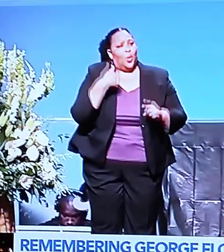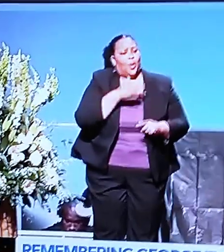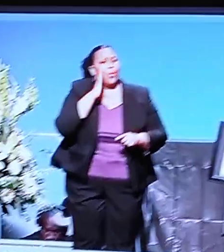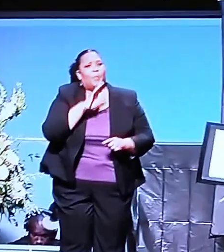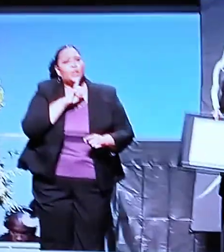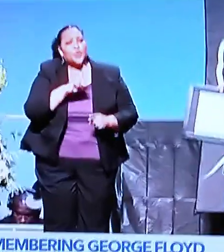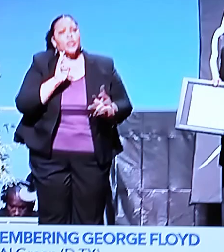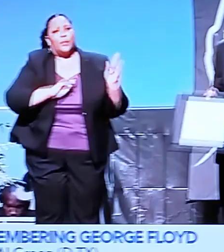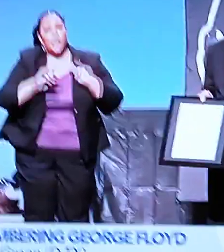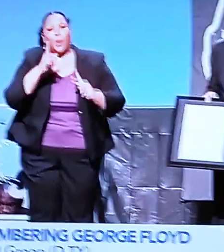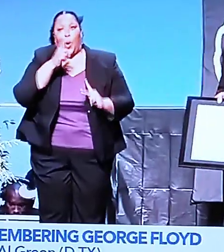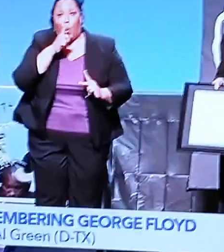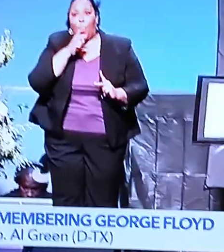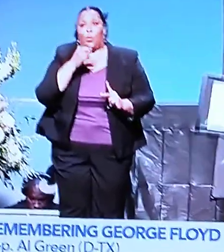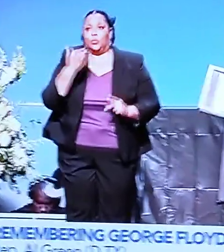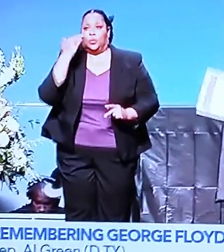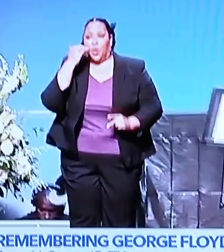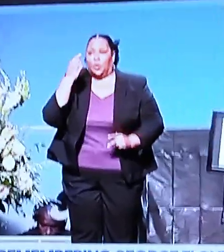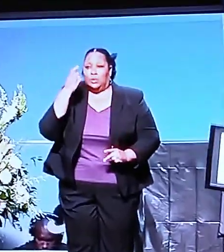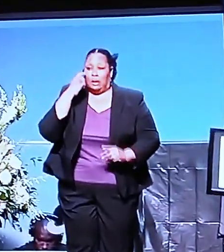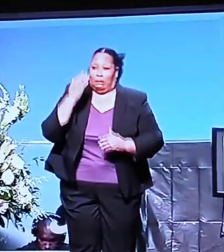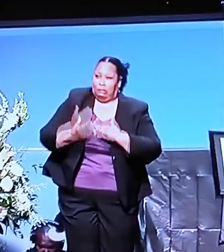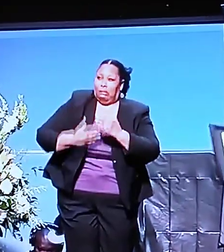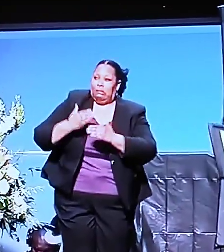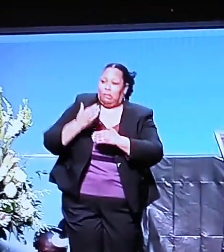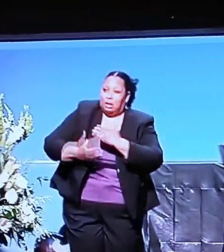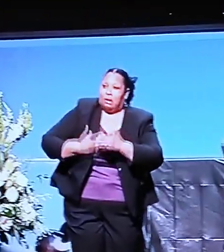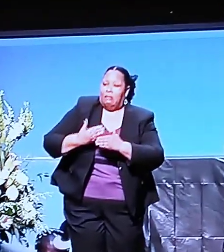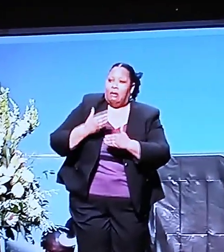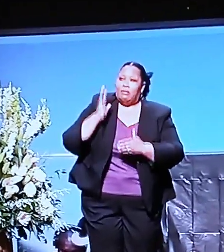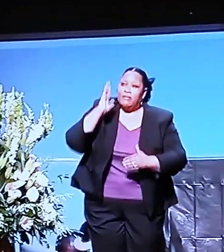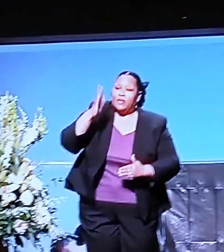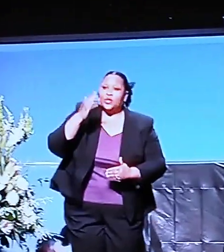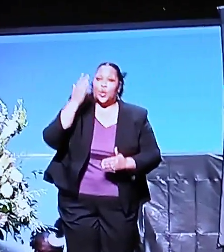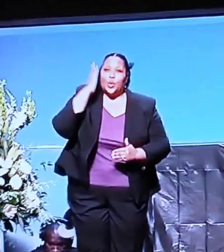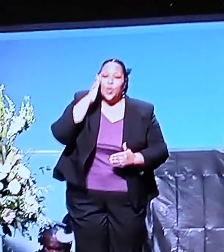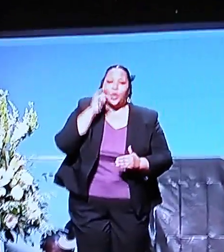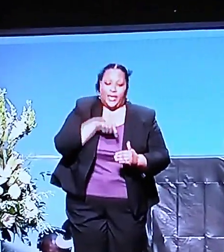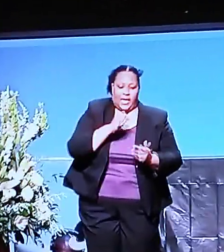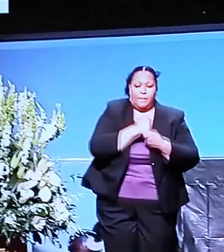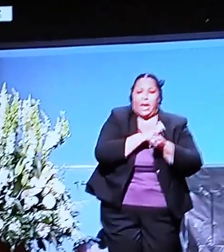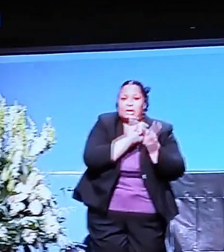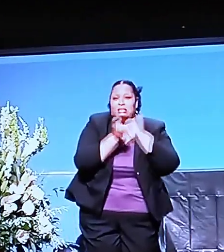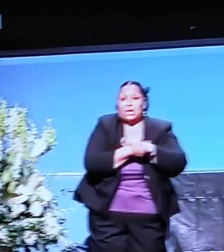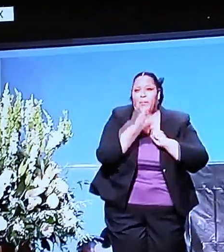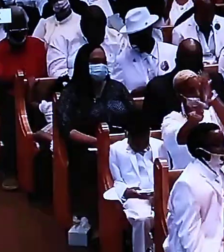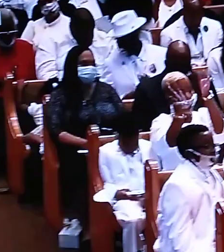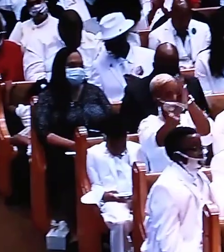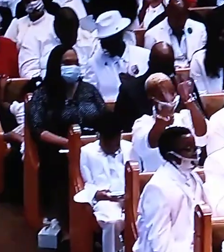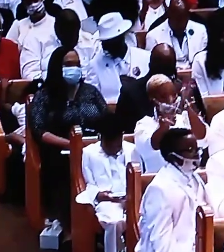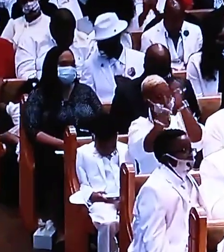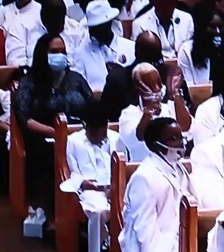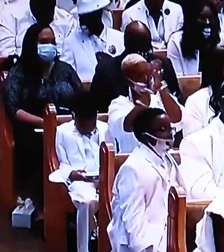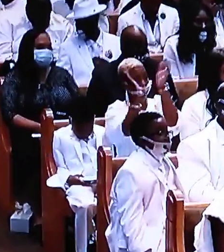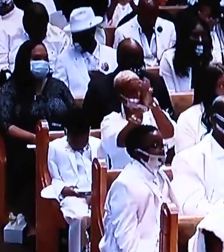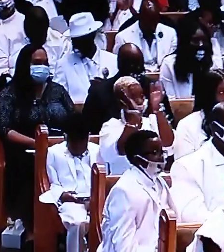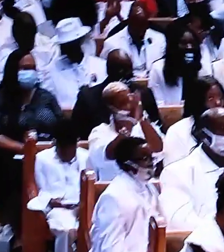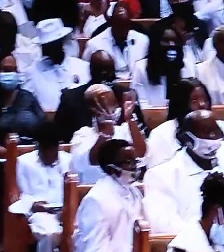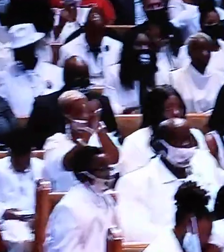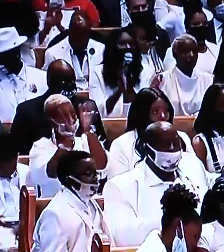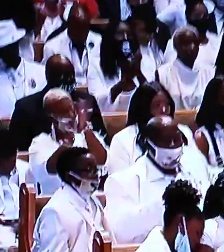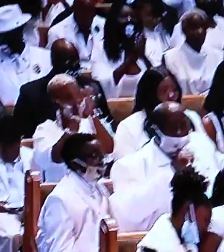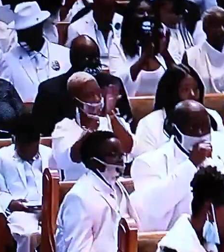sure that those who look through time that they will know that he made a difference within his time because he changed not only this country,